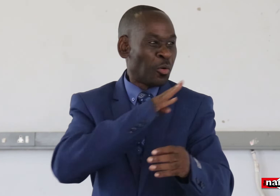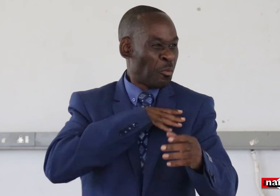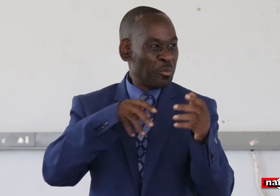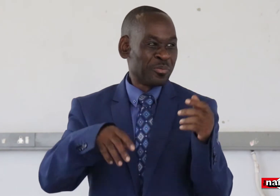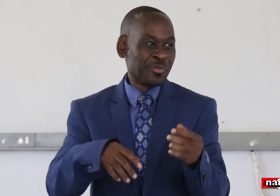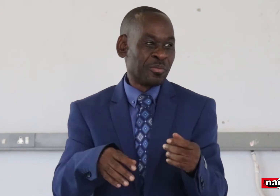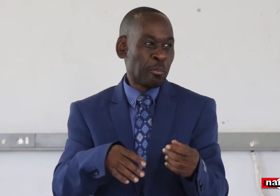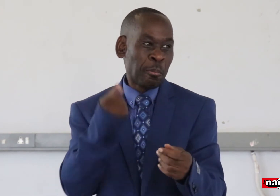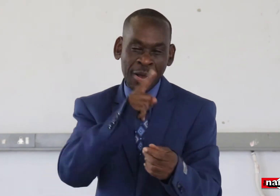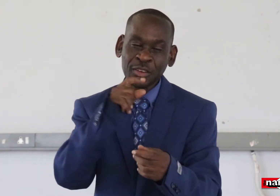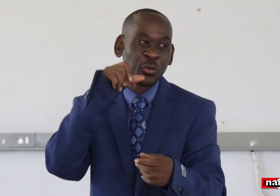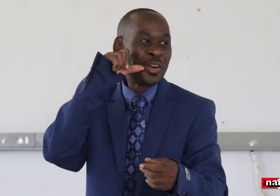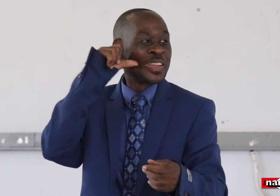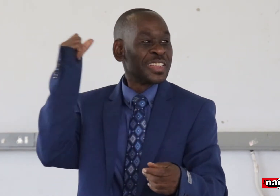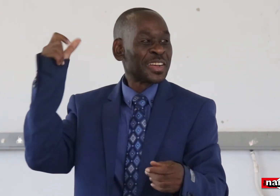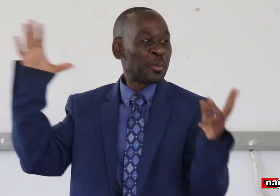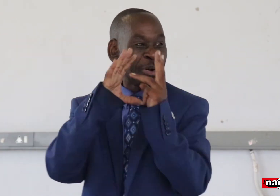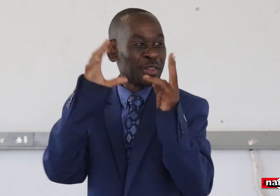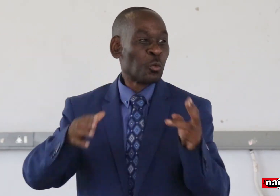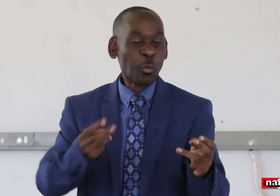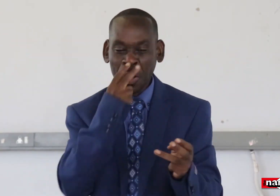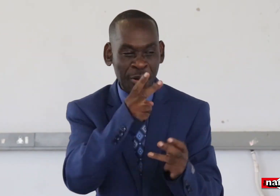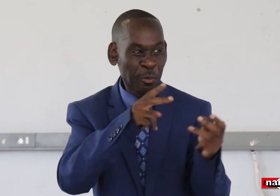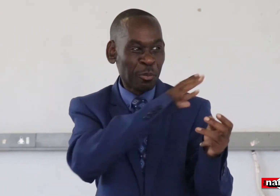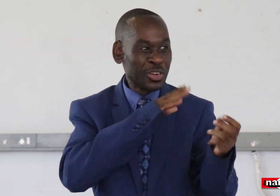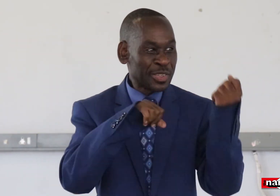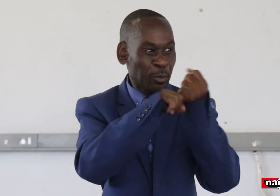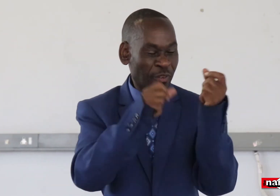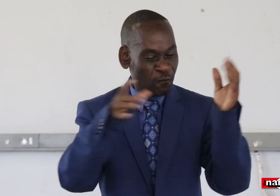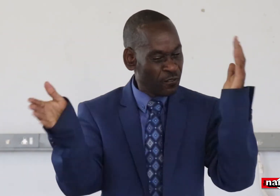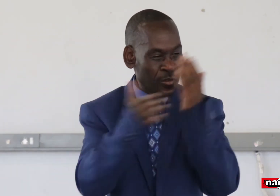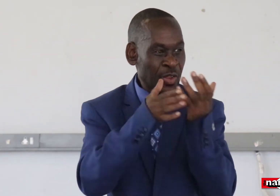So now it's like now. Every day she's just like.